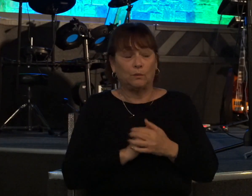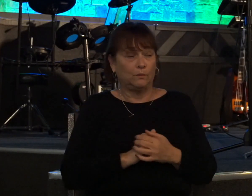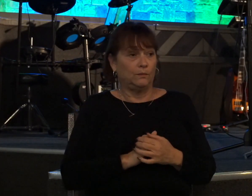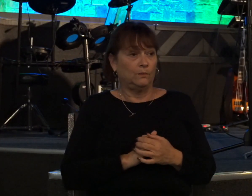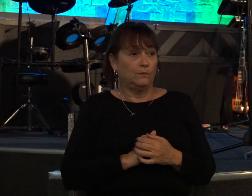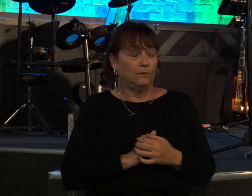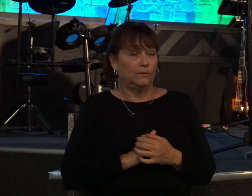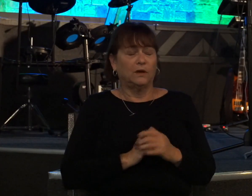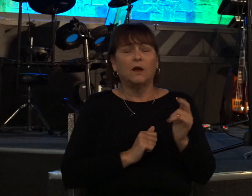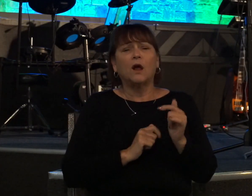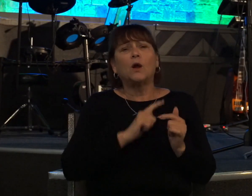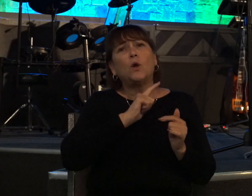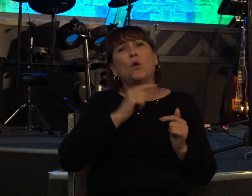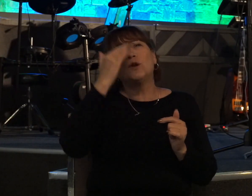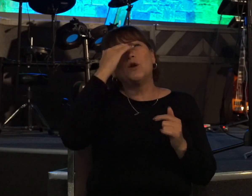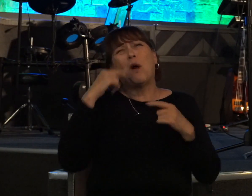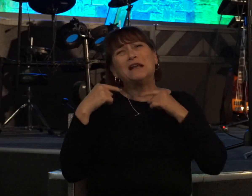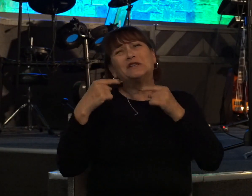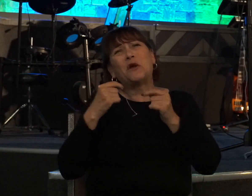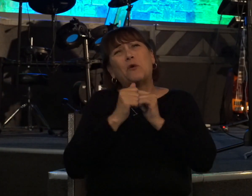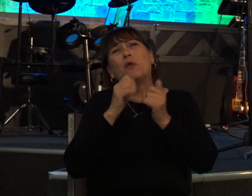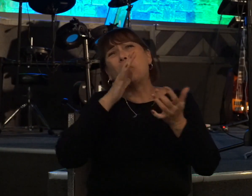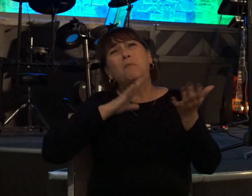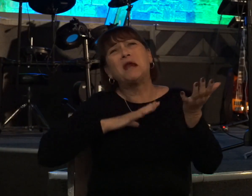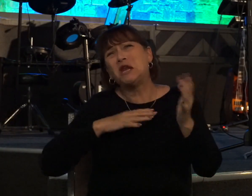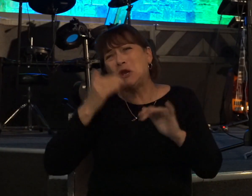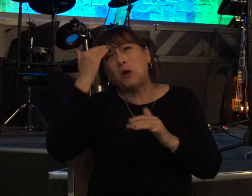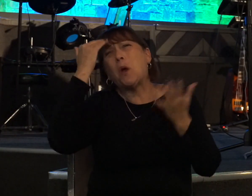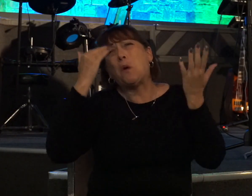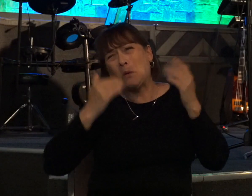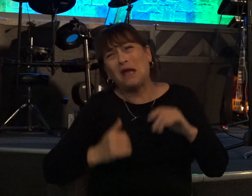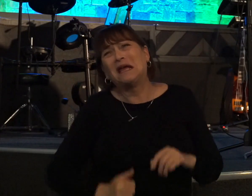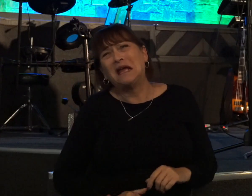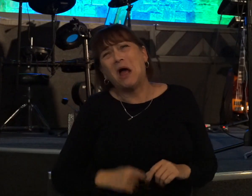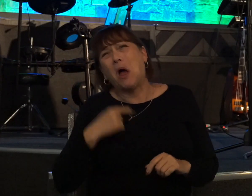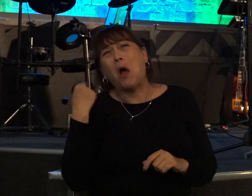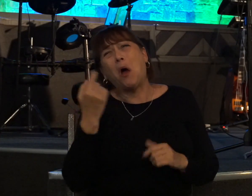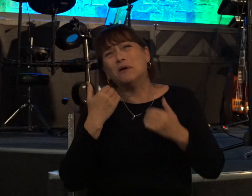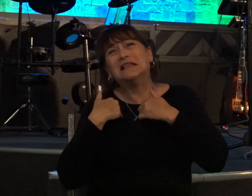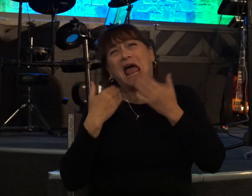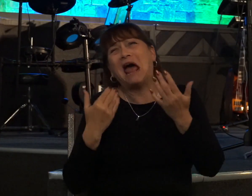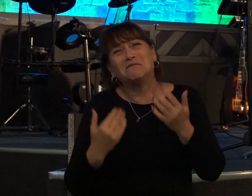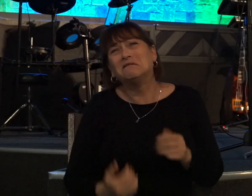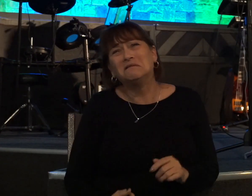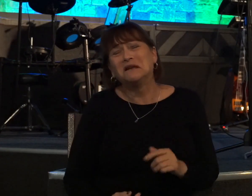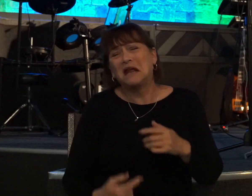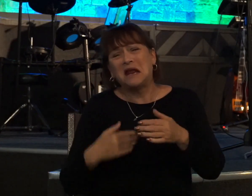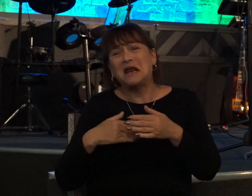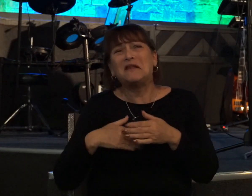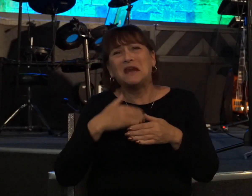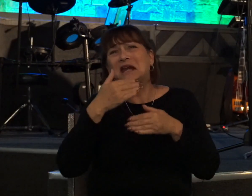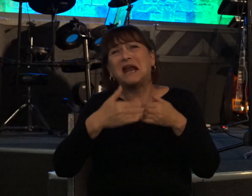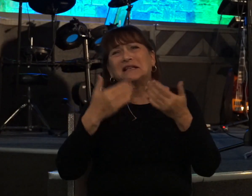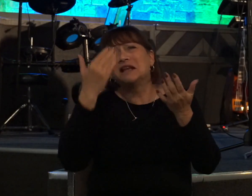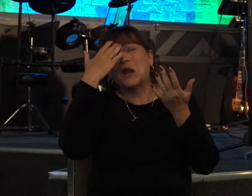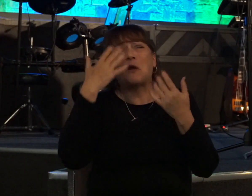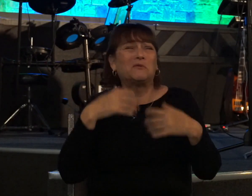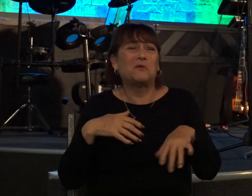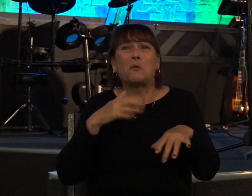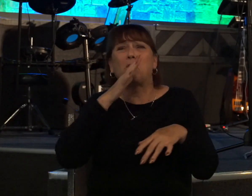well lord you know i struggle with women you know always have and next thing i know there i was and then there she was and you know she kind of